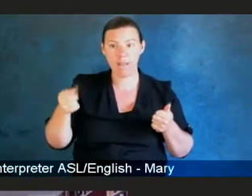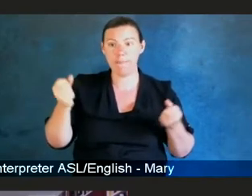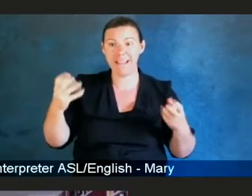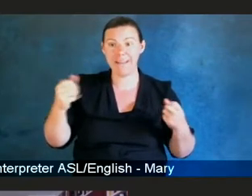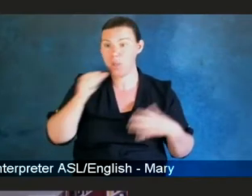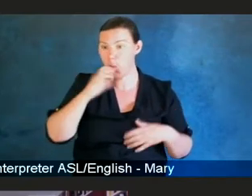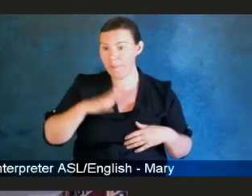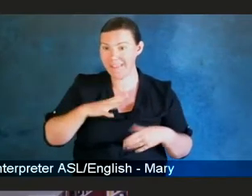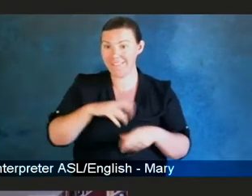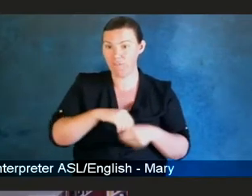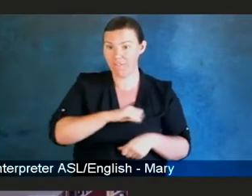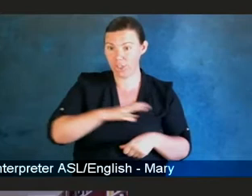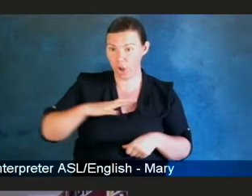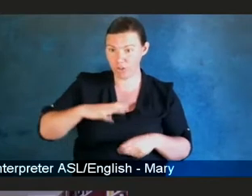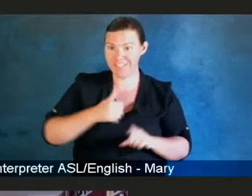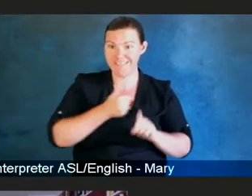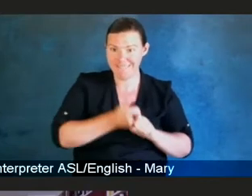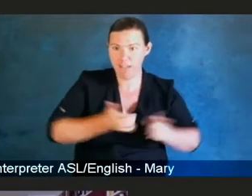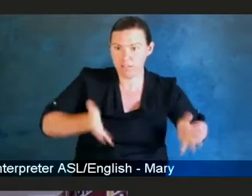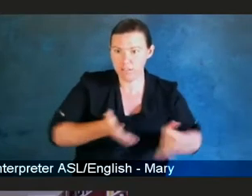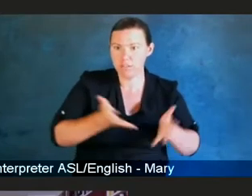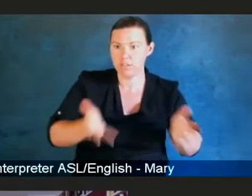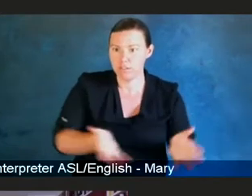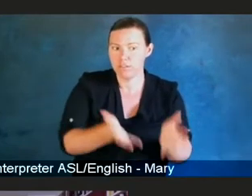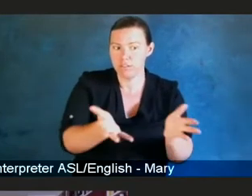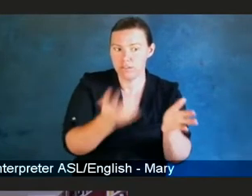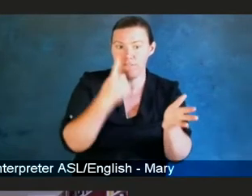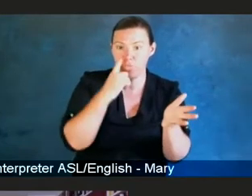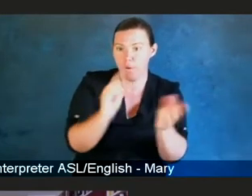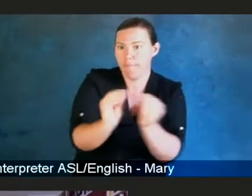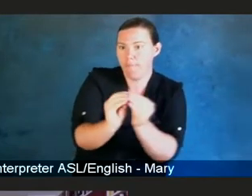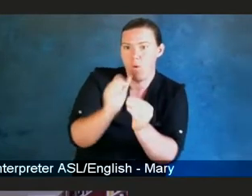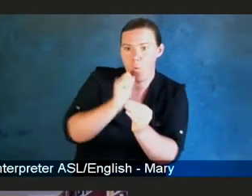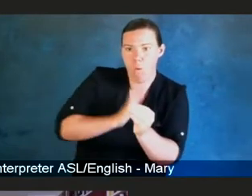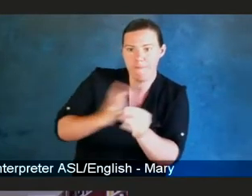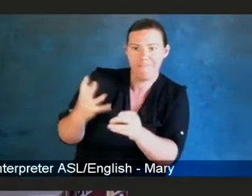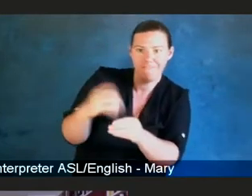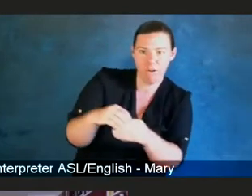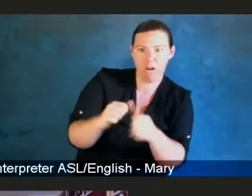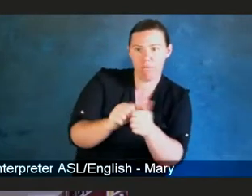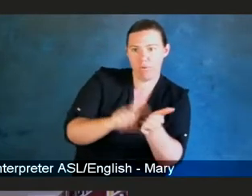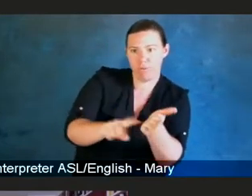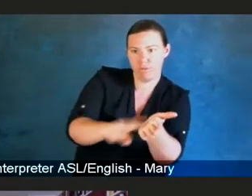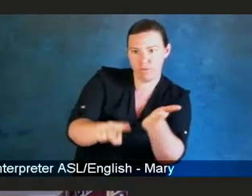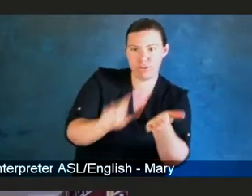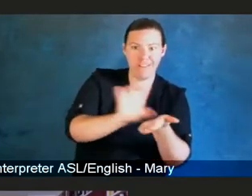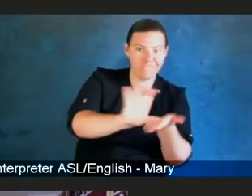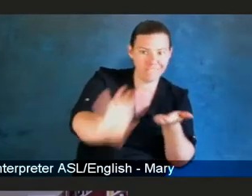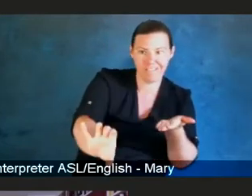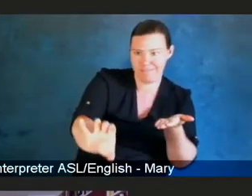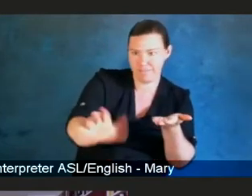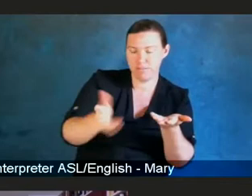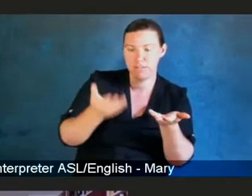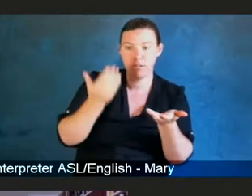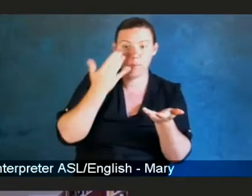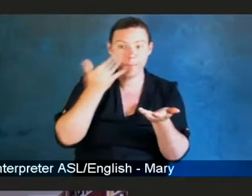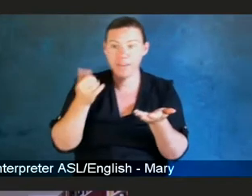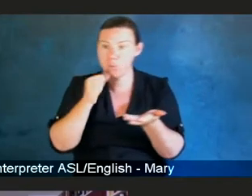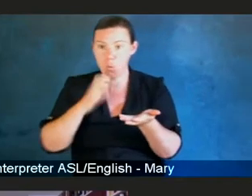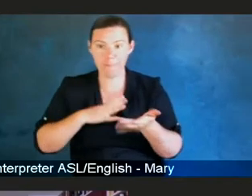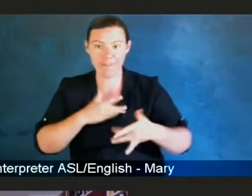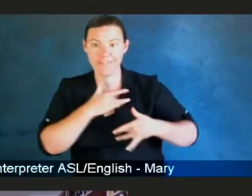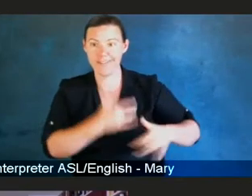involved in research, in funded research, because they were not participating in the drugs, the drug trials.